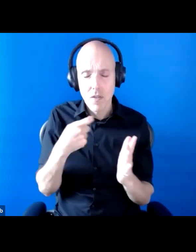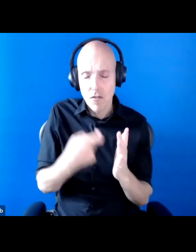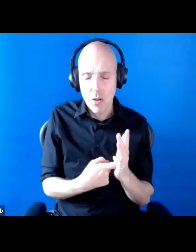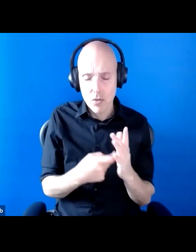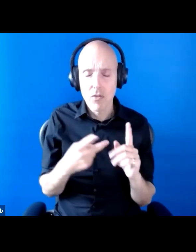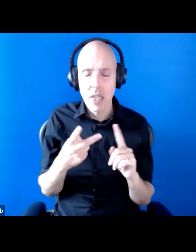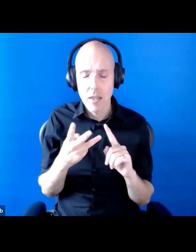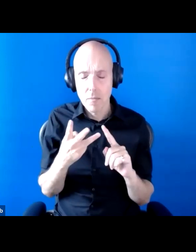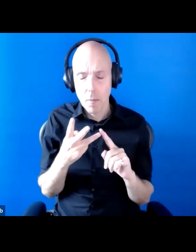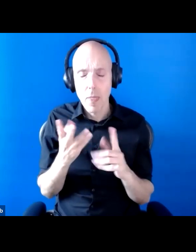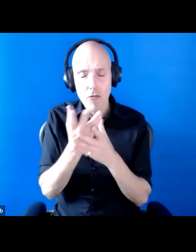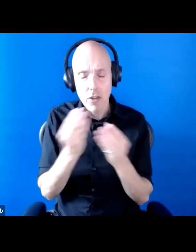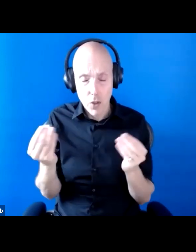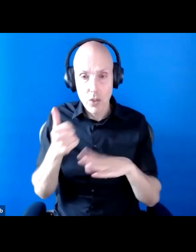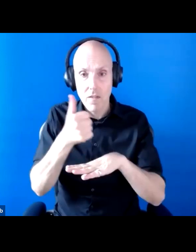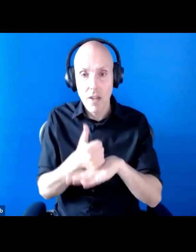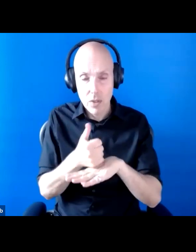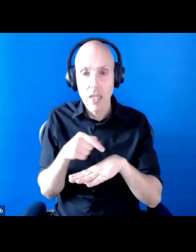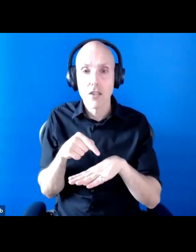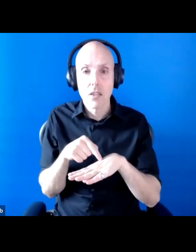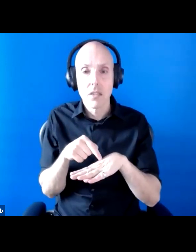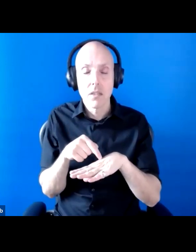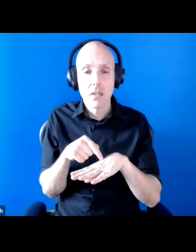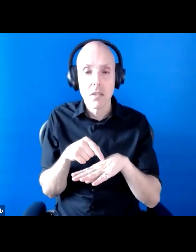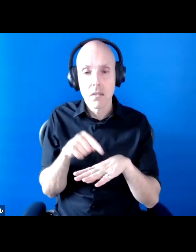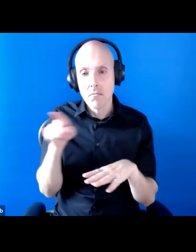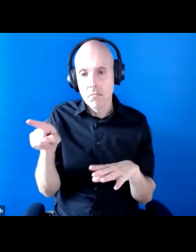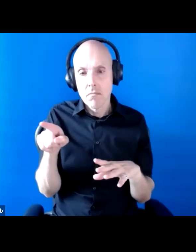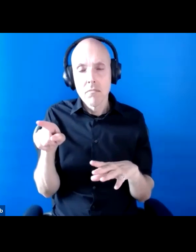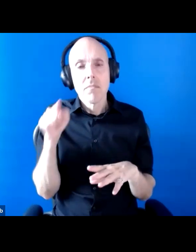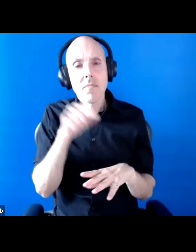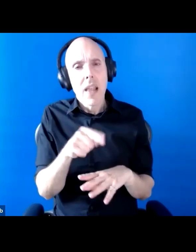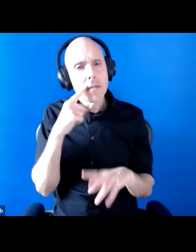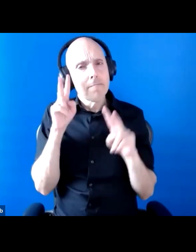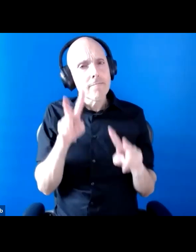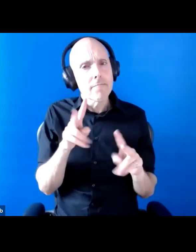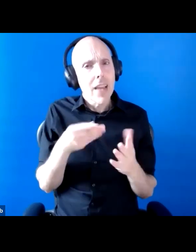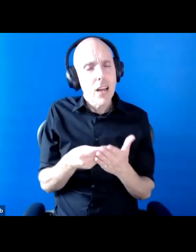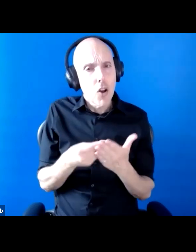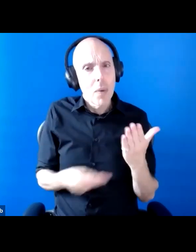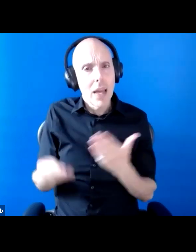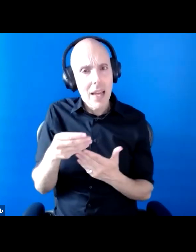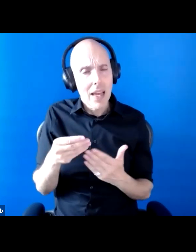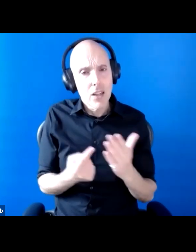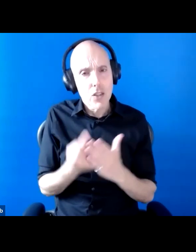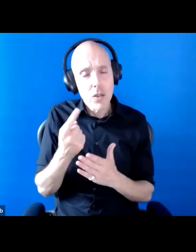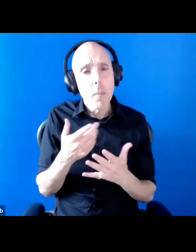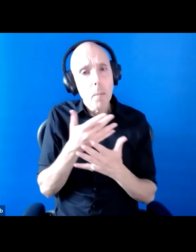Resolution Foundation that speaks on economic issues. And we're finding more and more reports coming out